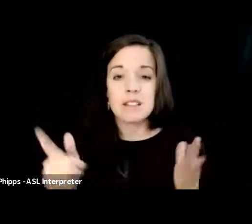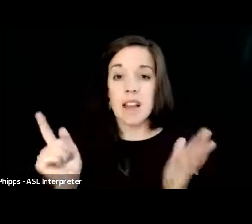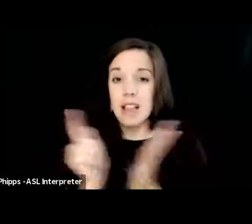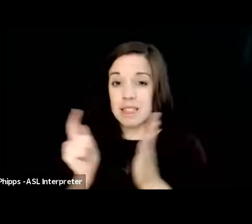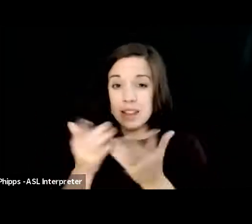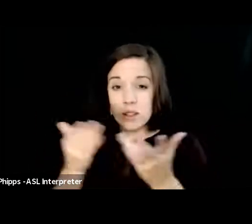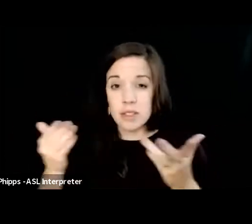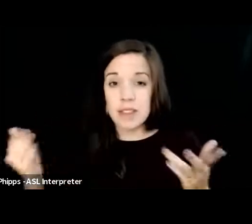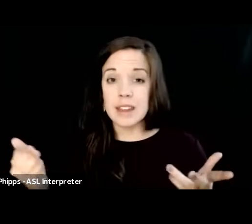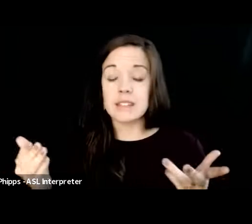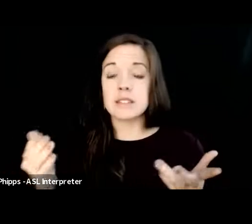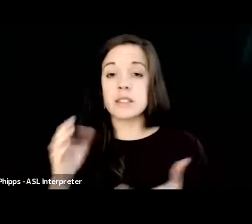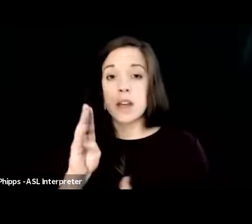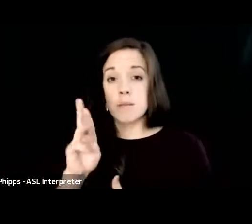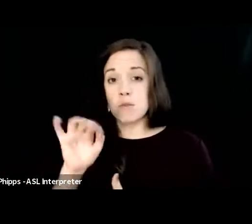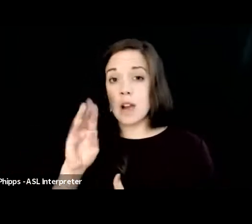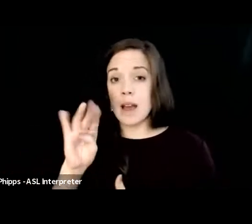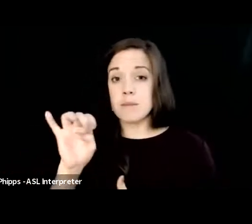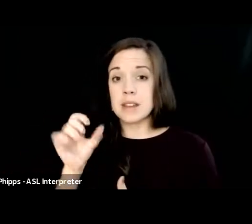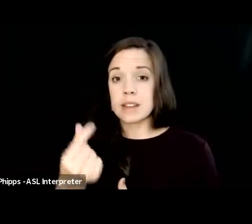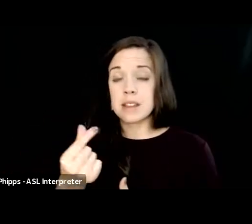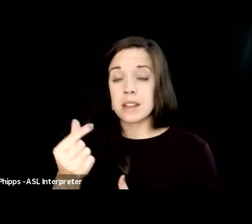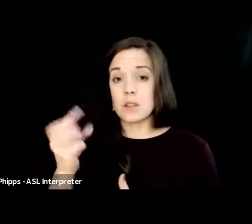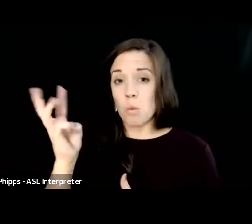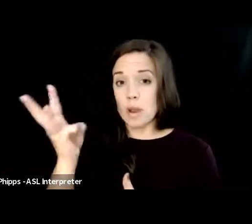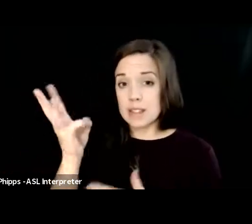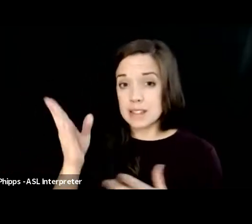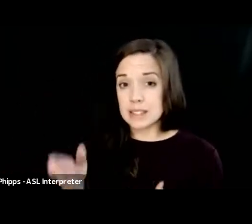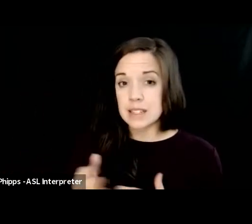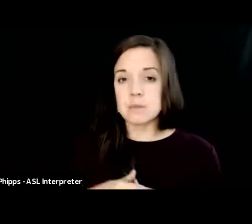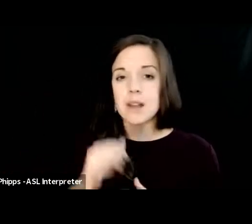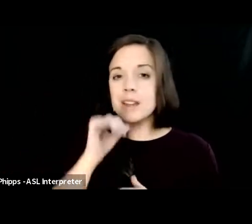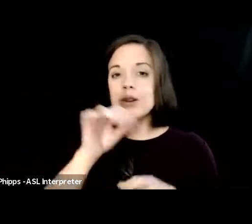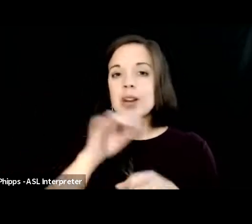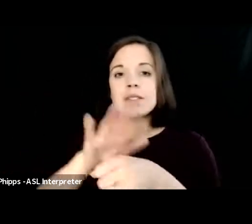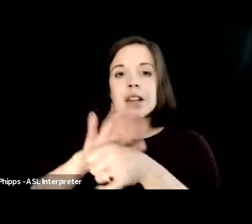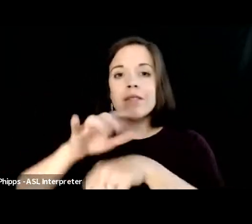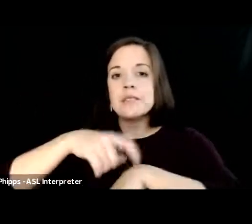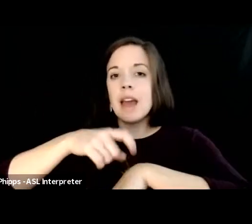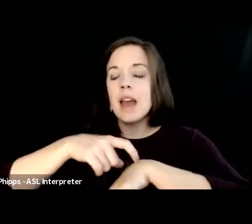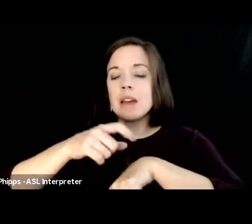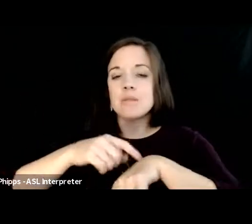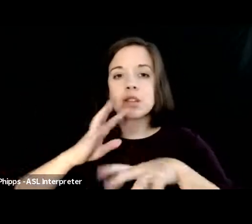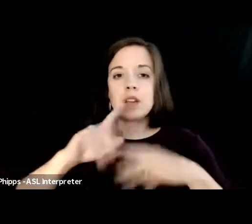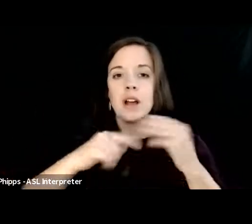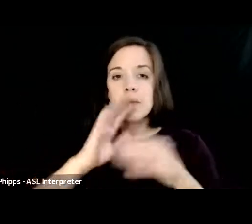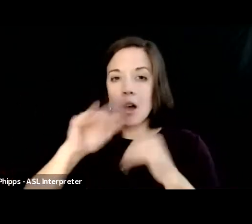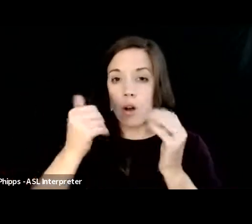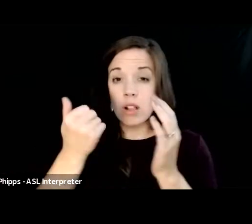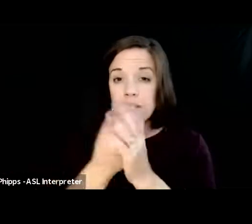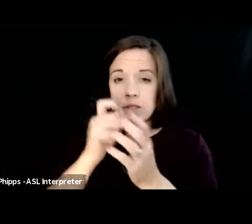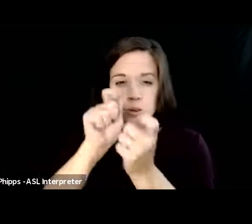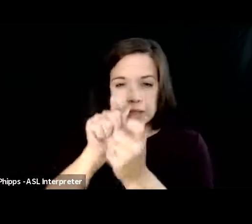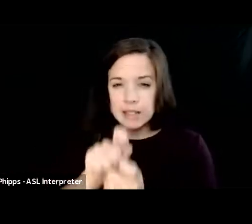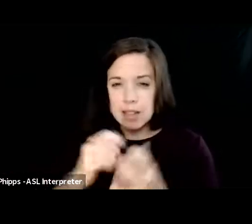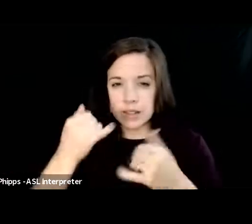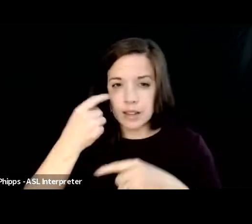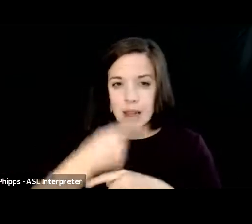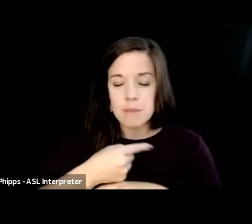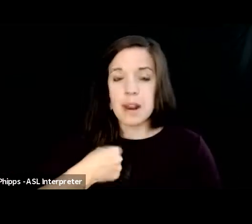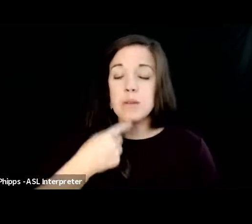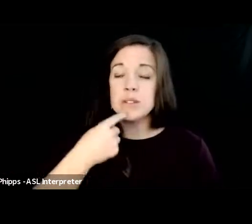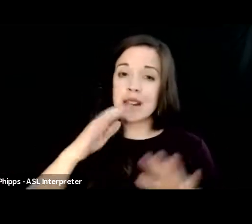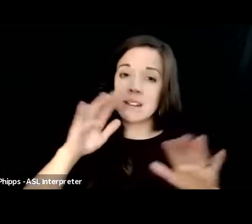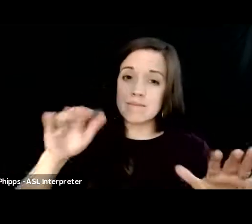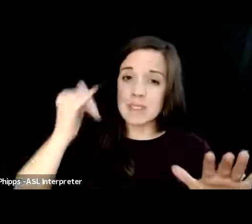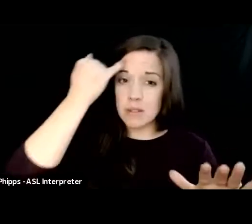even bribing witnesses um but i i don't have enough time to go through all of that unfortunately today i'll just say that if there